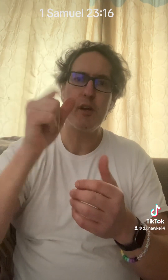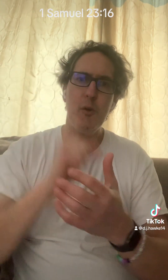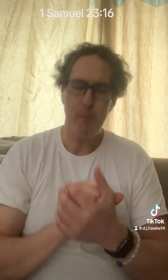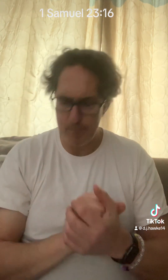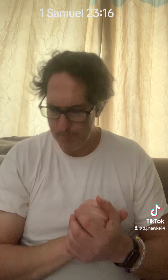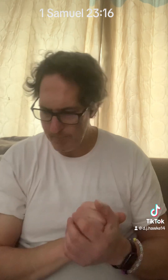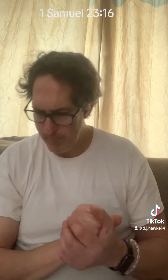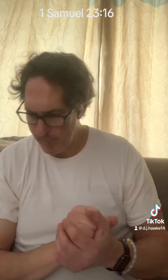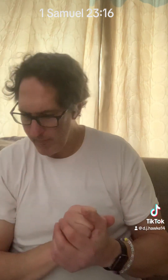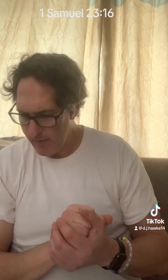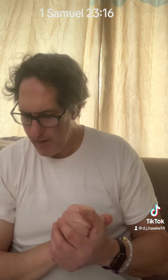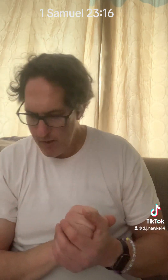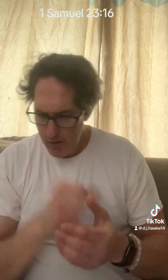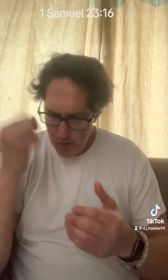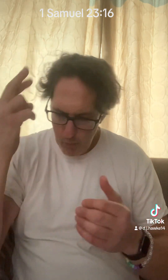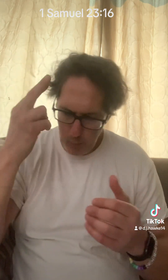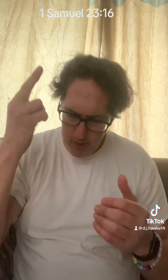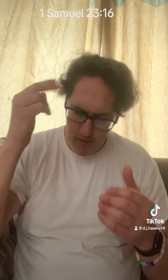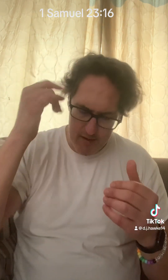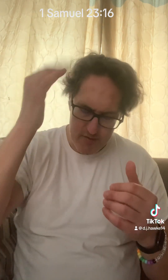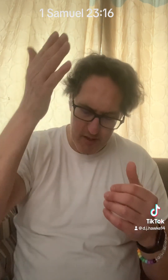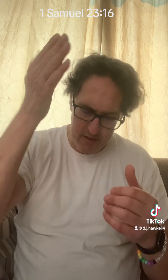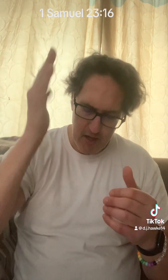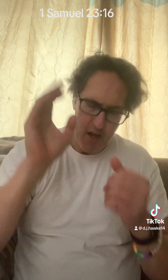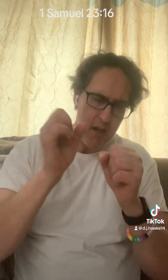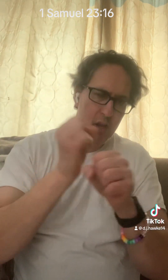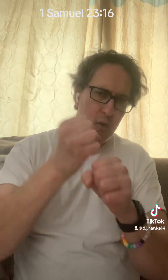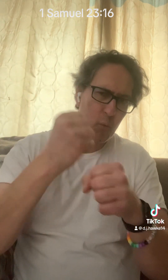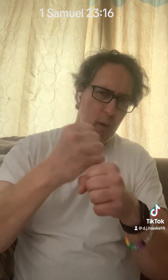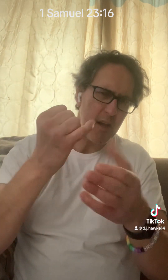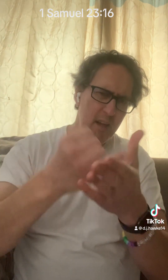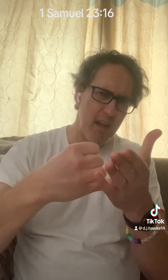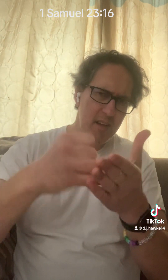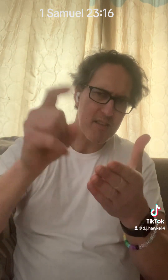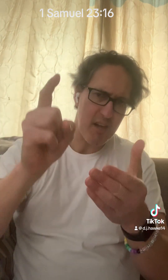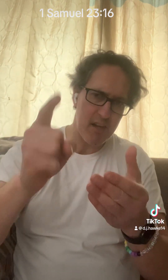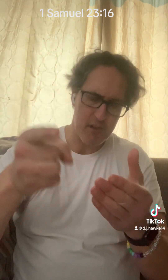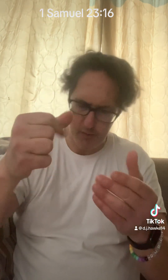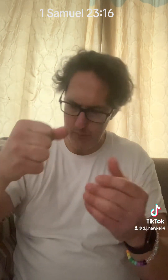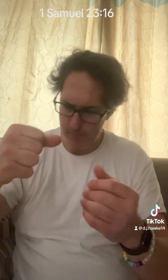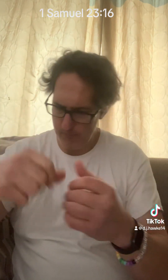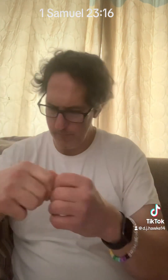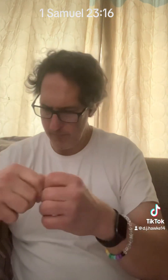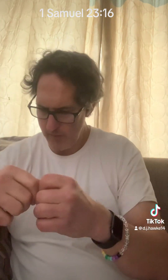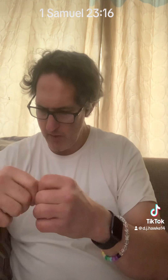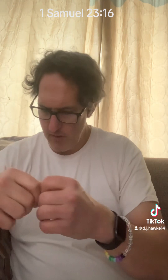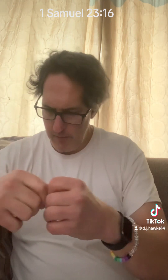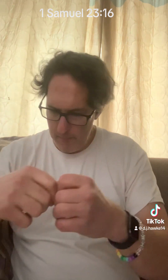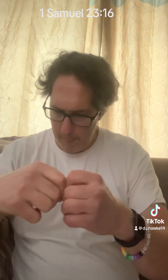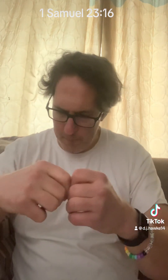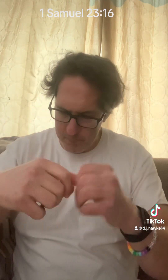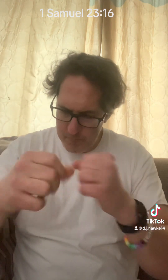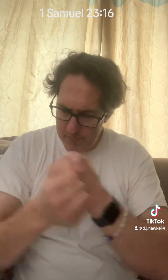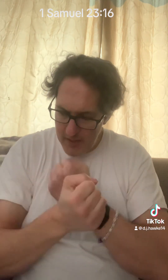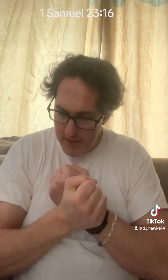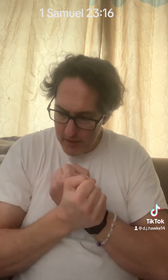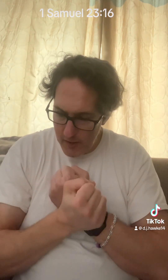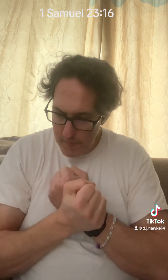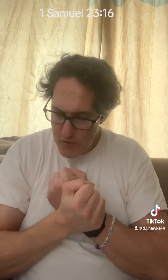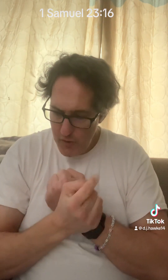you? Do realize that God created and designed you, that he loves you